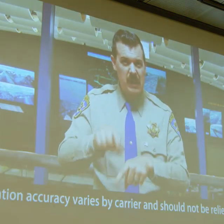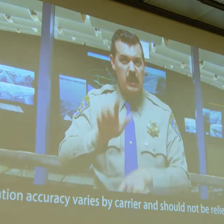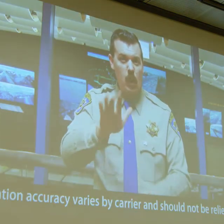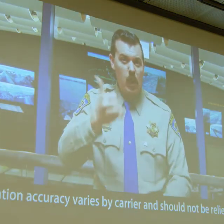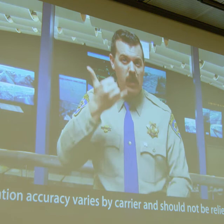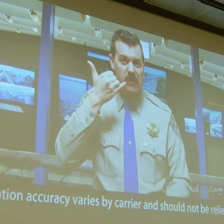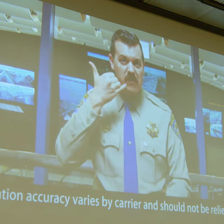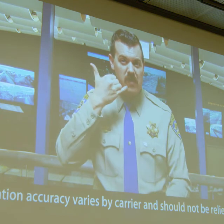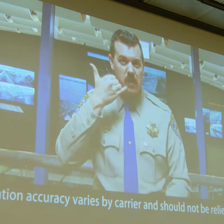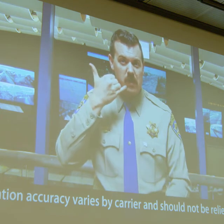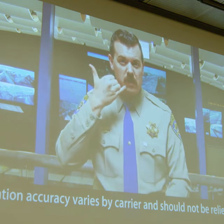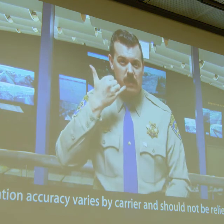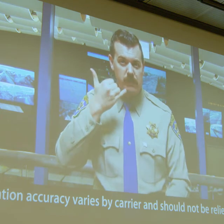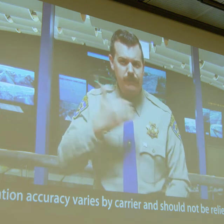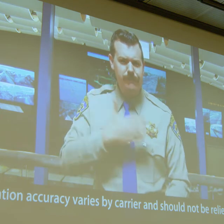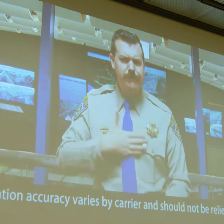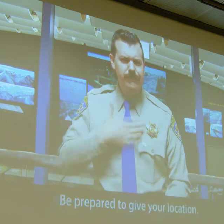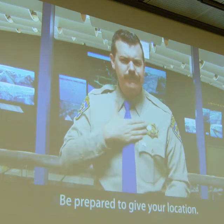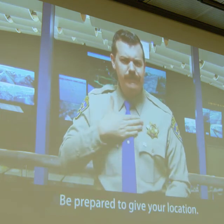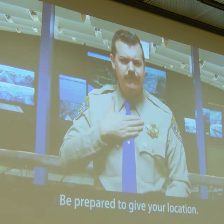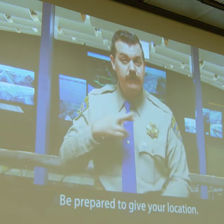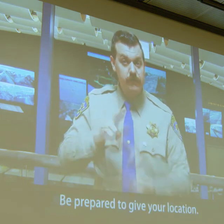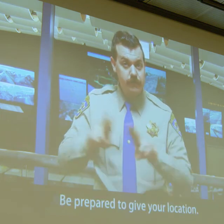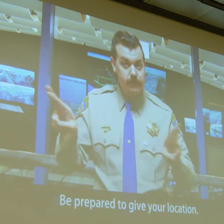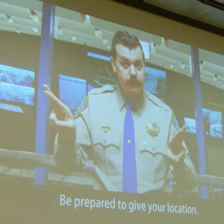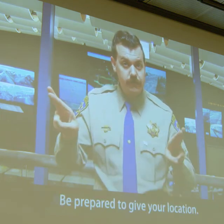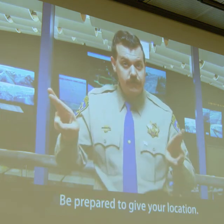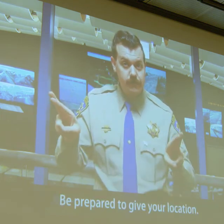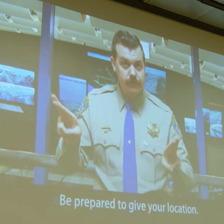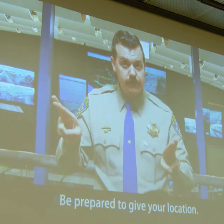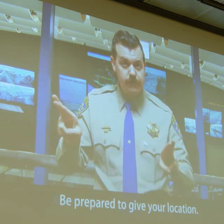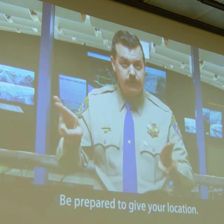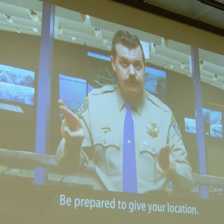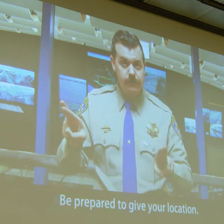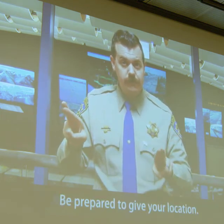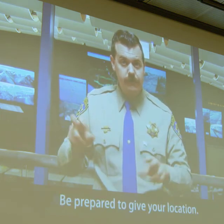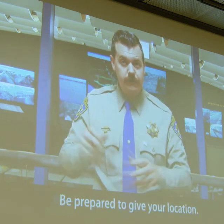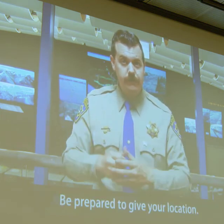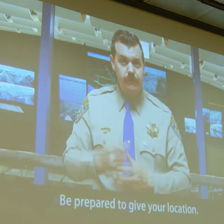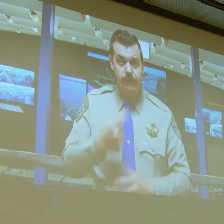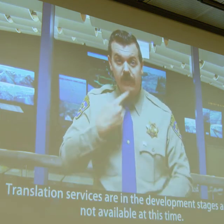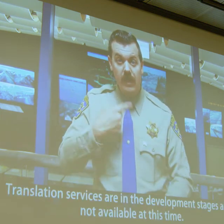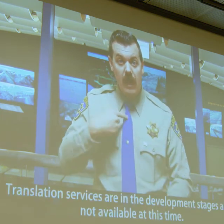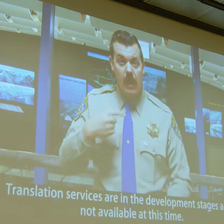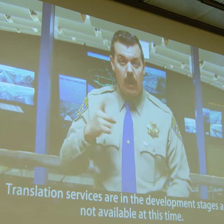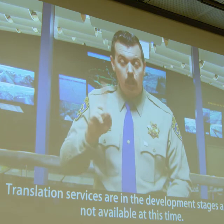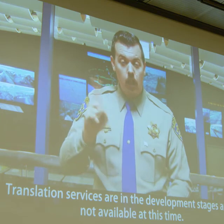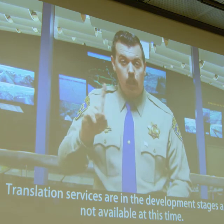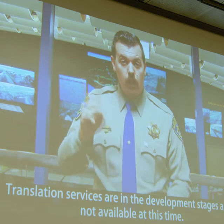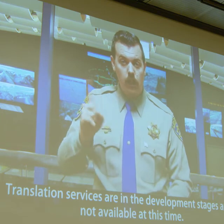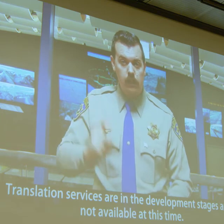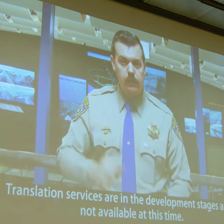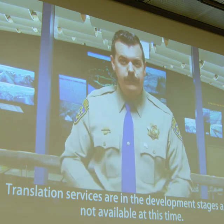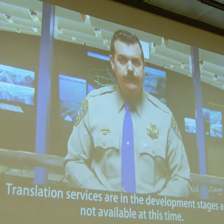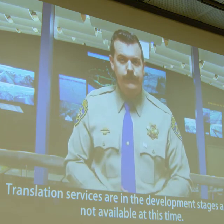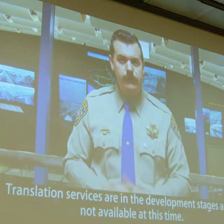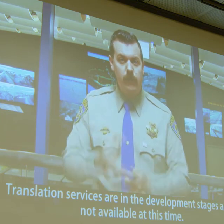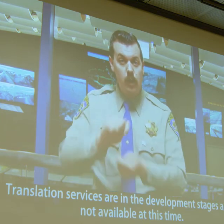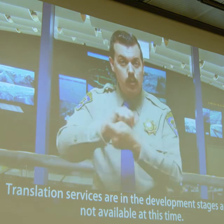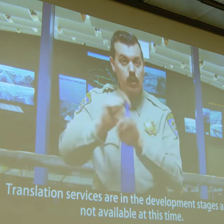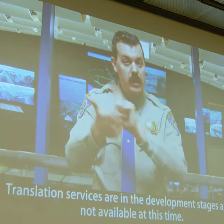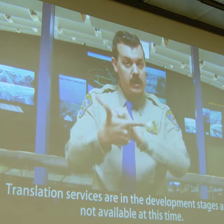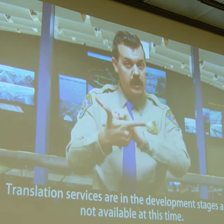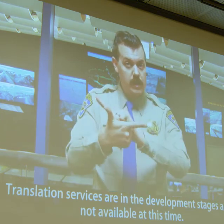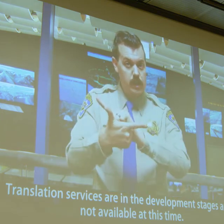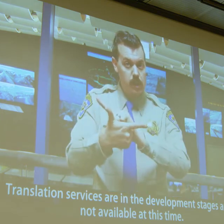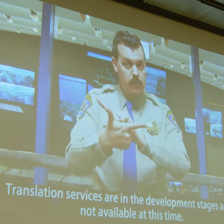carrier and should not be relied upon. Be prepared to give your location. Translation services are